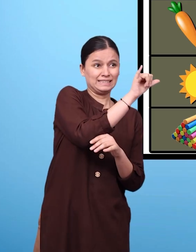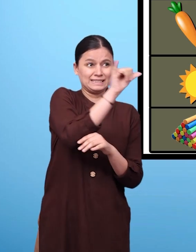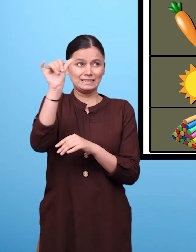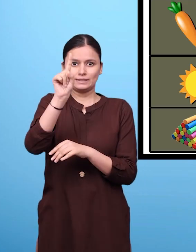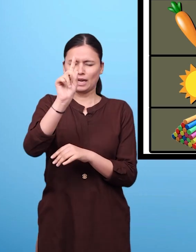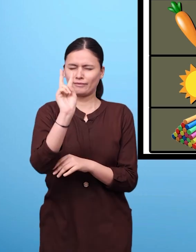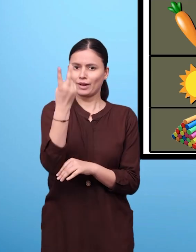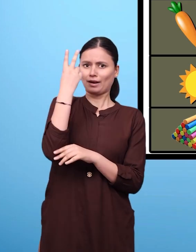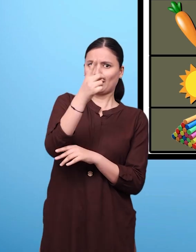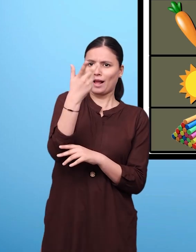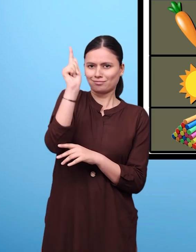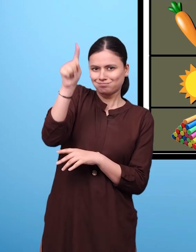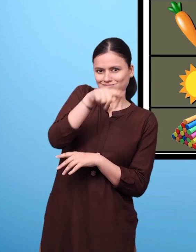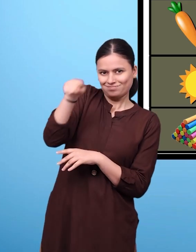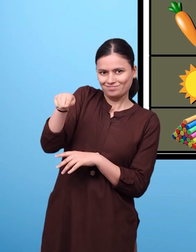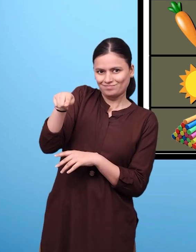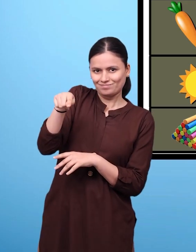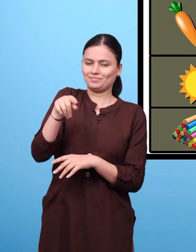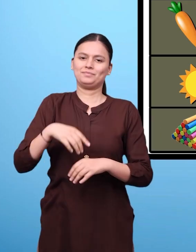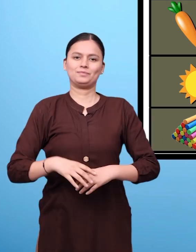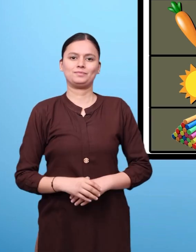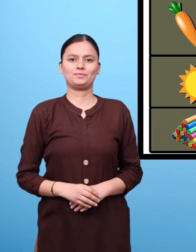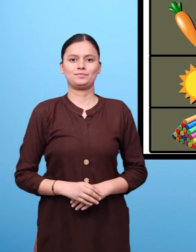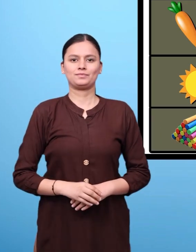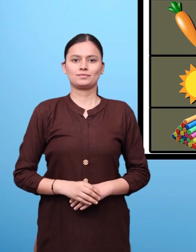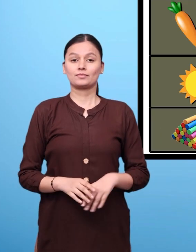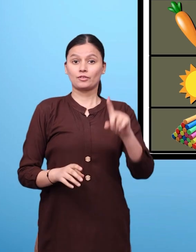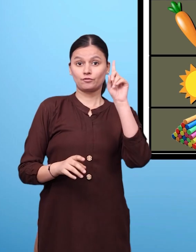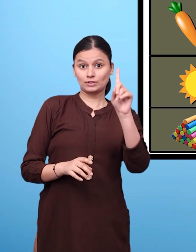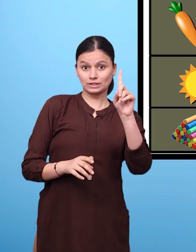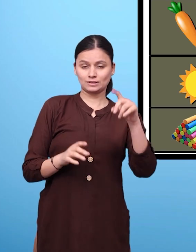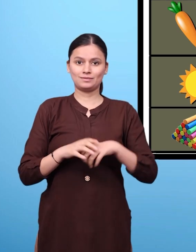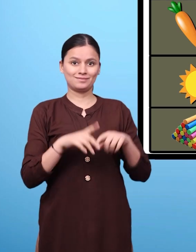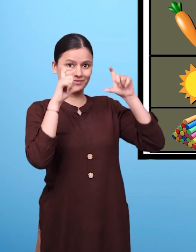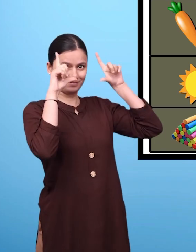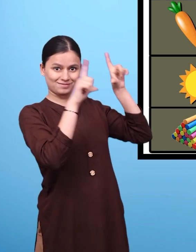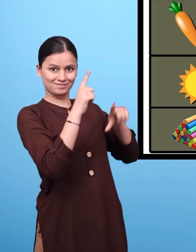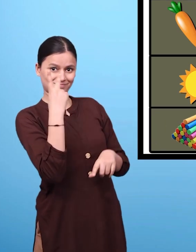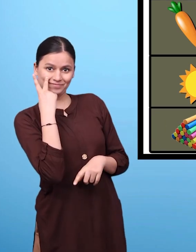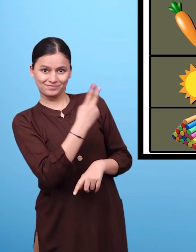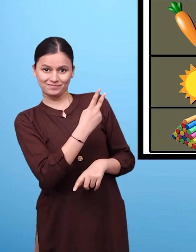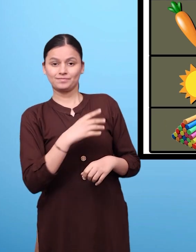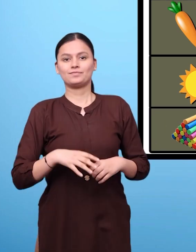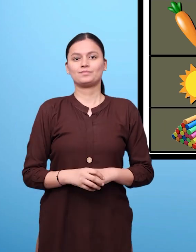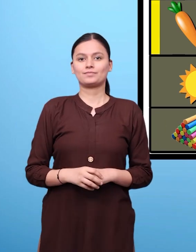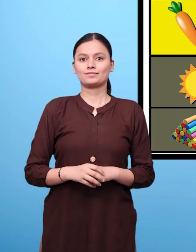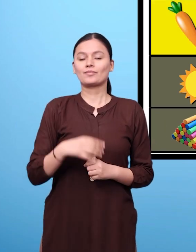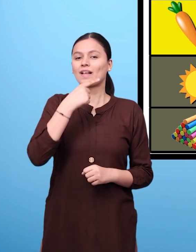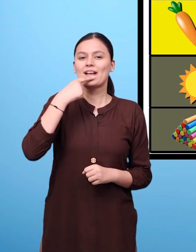You have to cross the odd one out. The first image in the